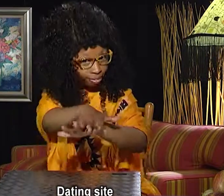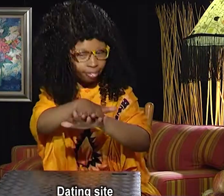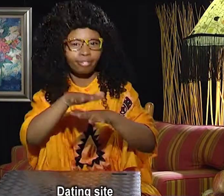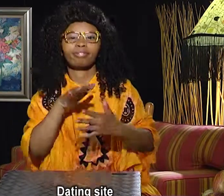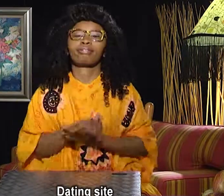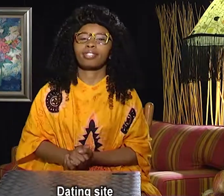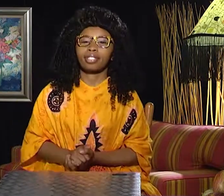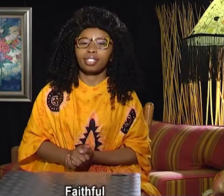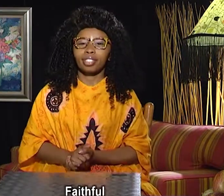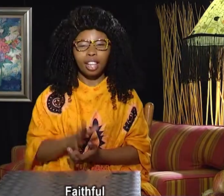Faithful